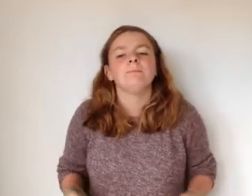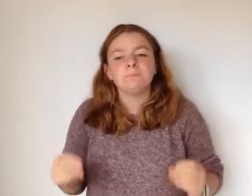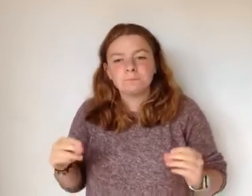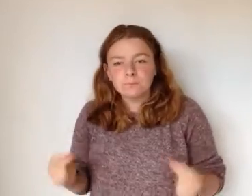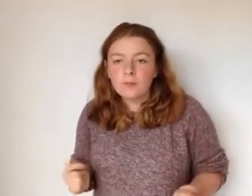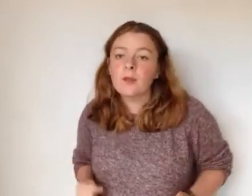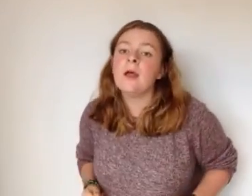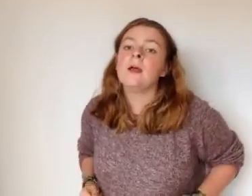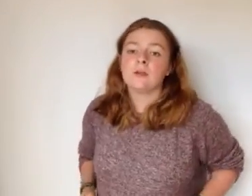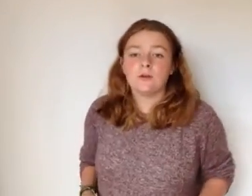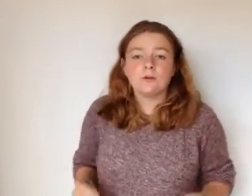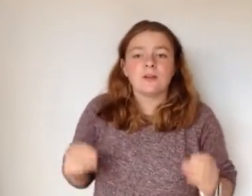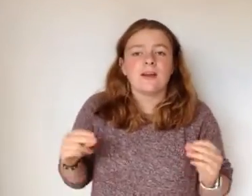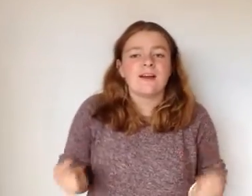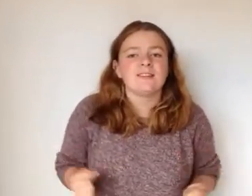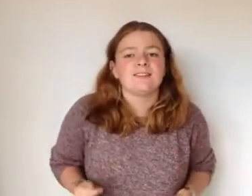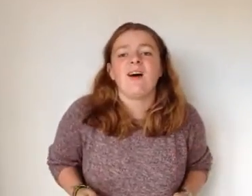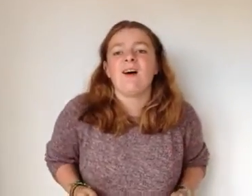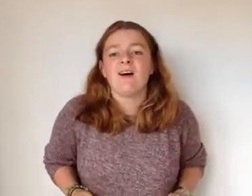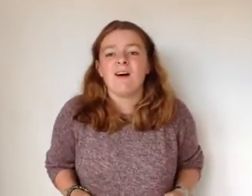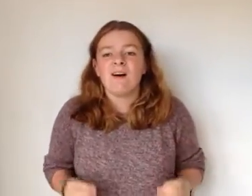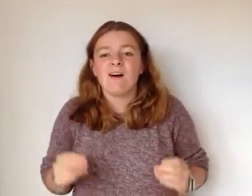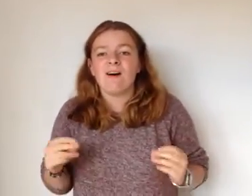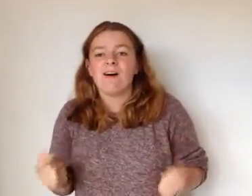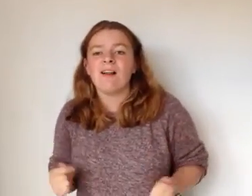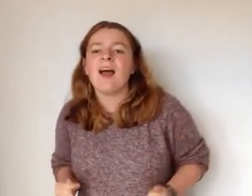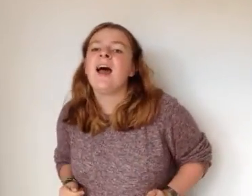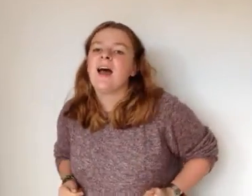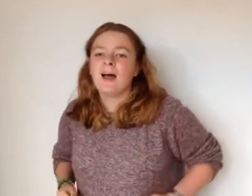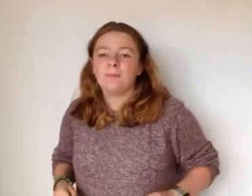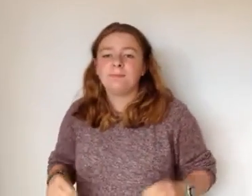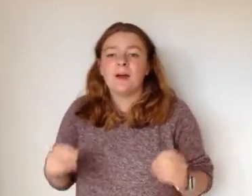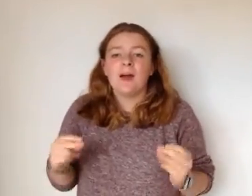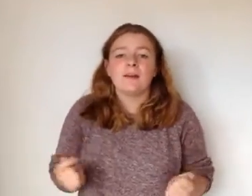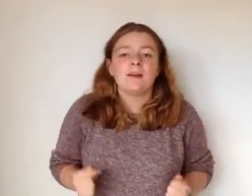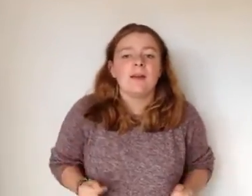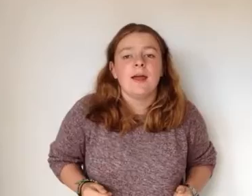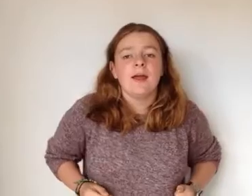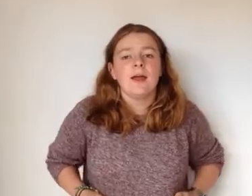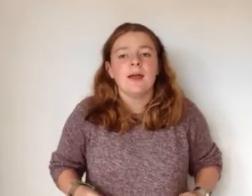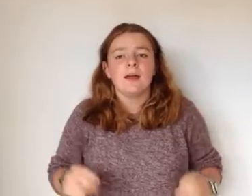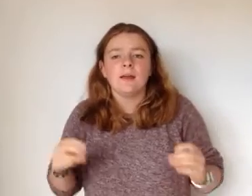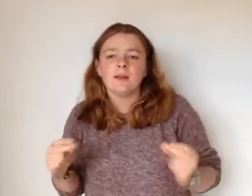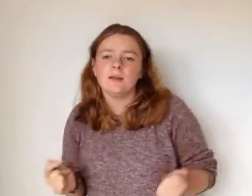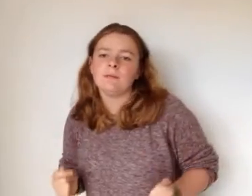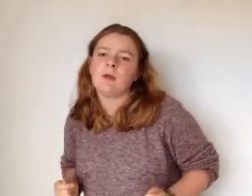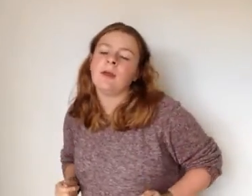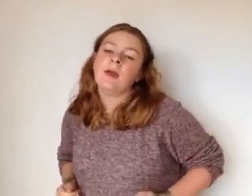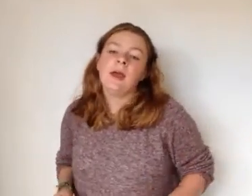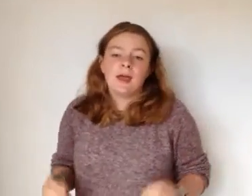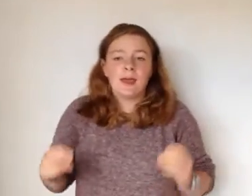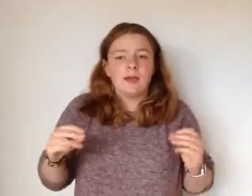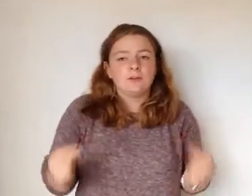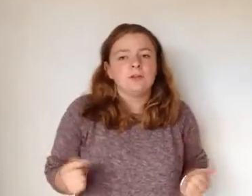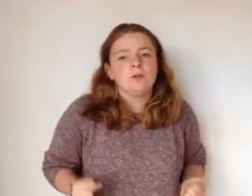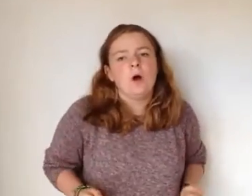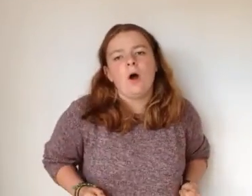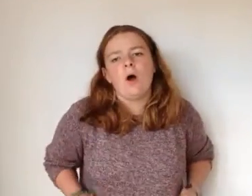You just call out my name And you know